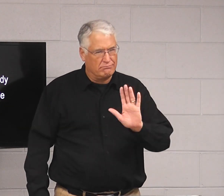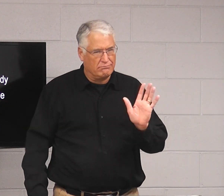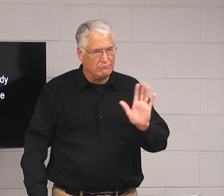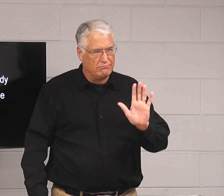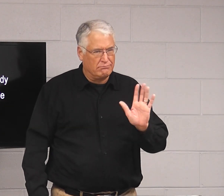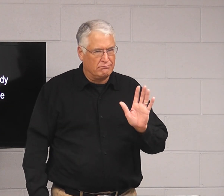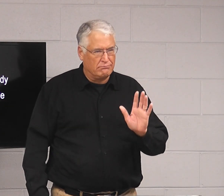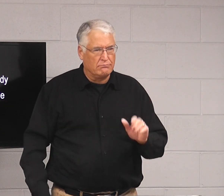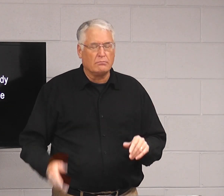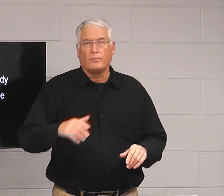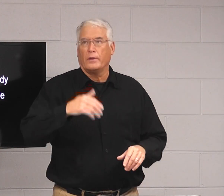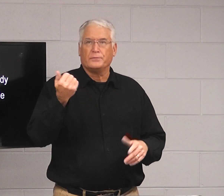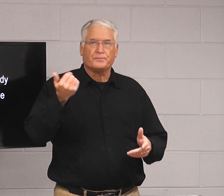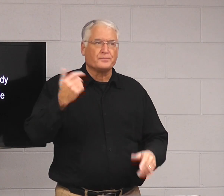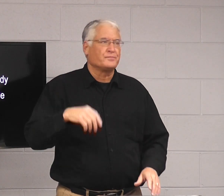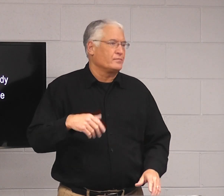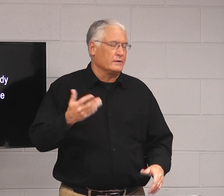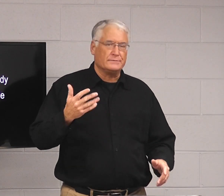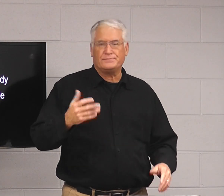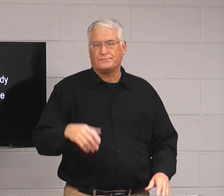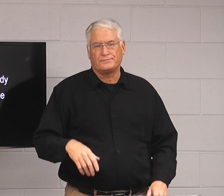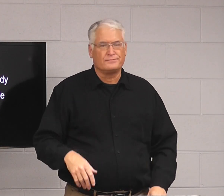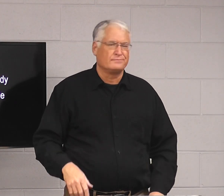no big deal. Or,